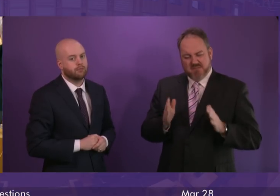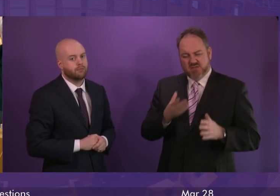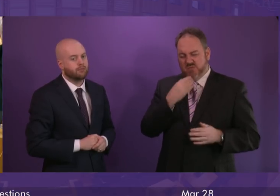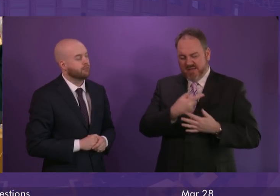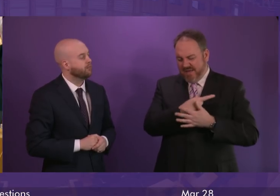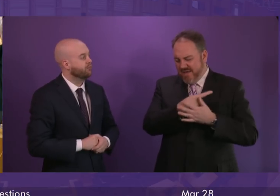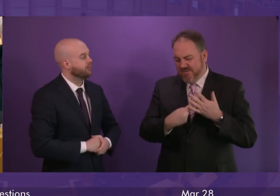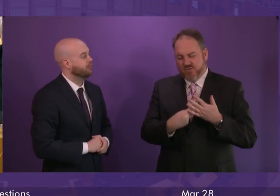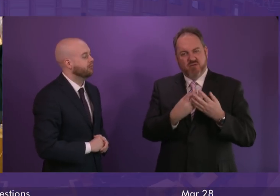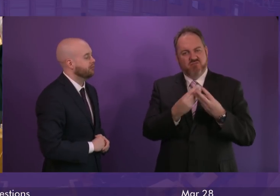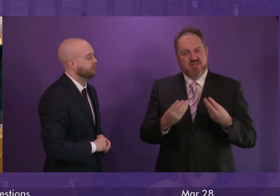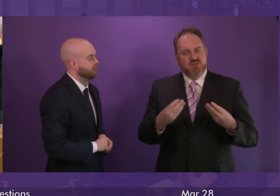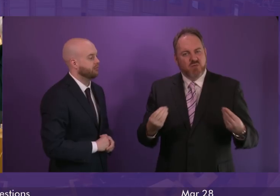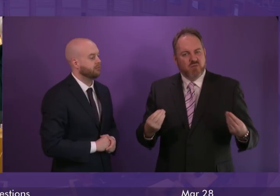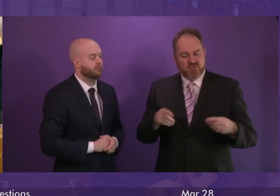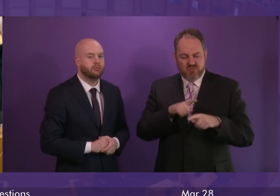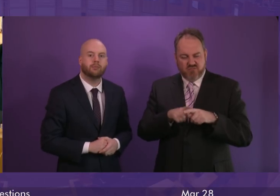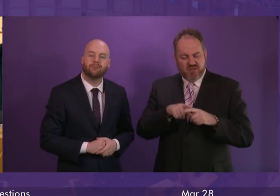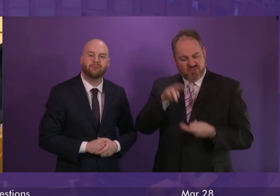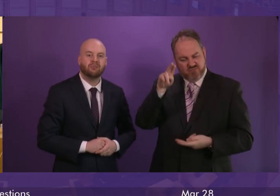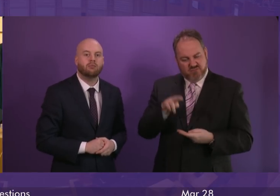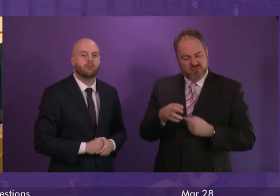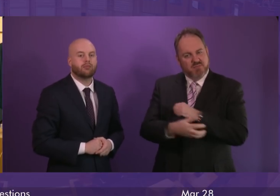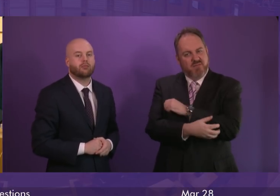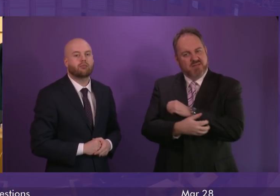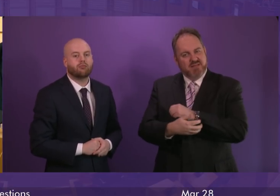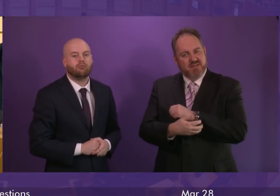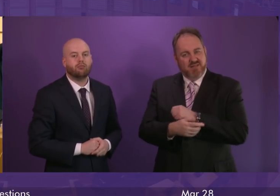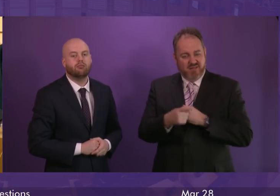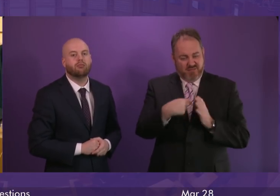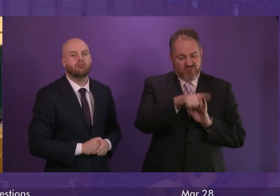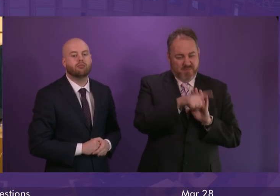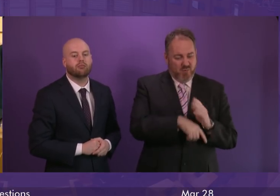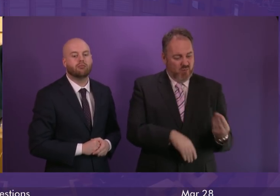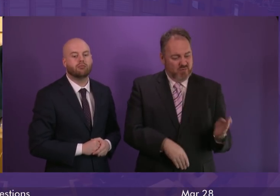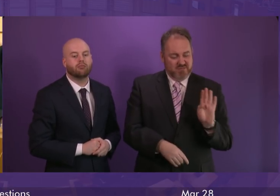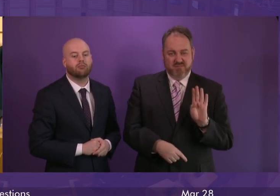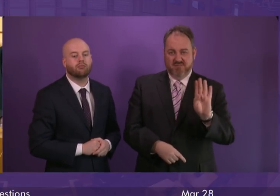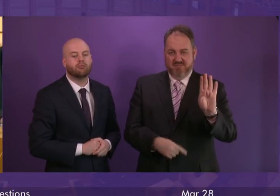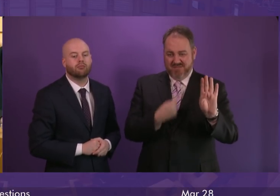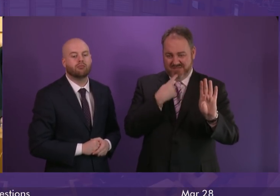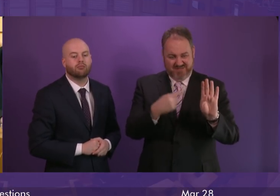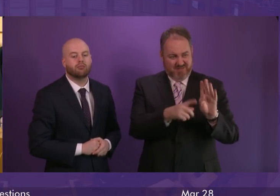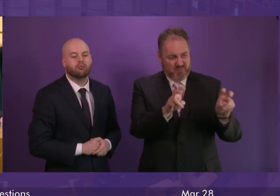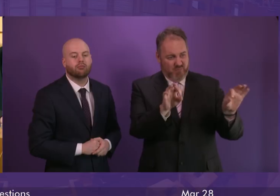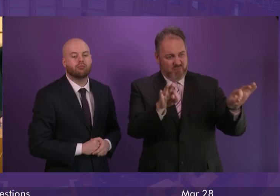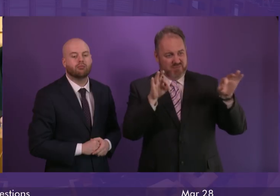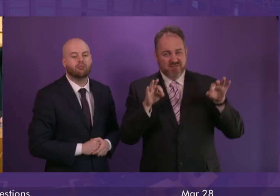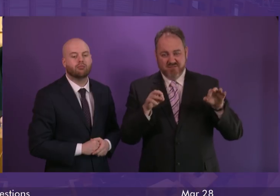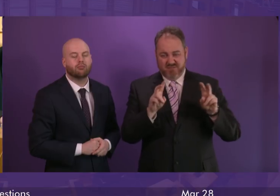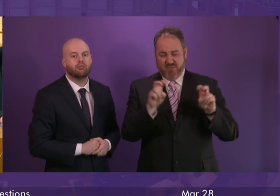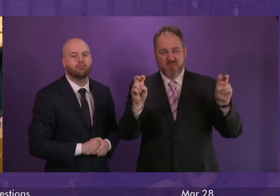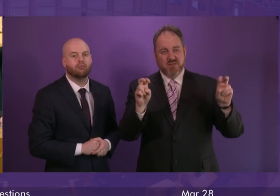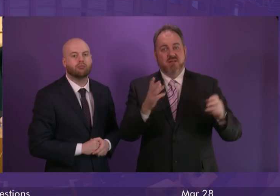that we have at our disposal. The Resolution Foundation's report on child poverty says, and I'm quoting, it's possible that